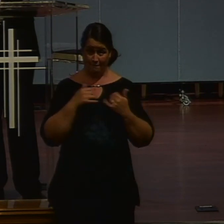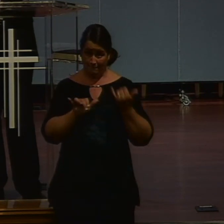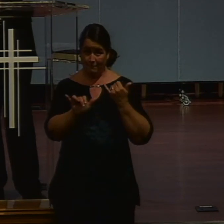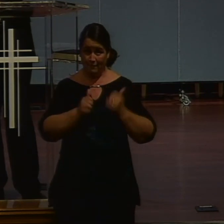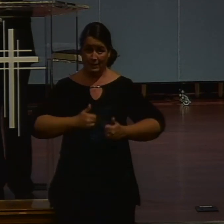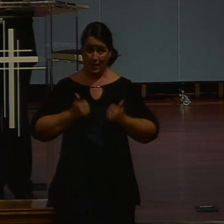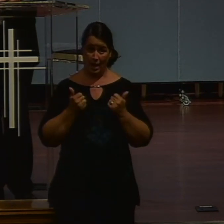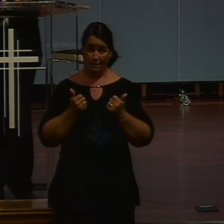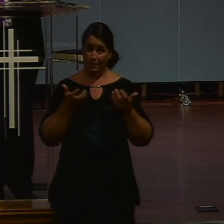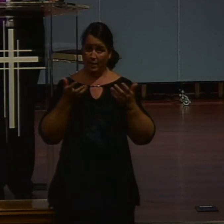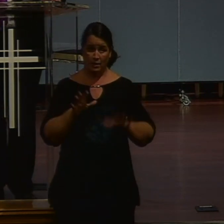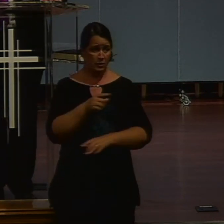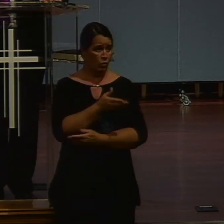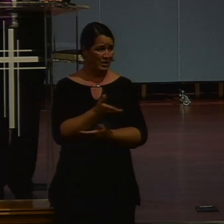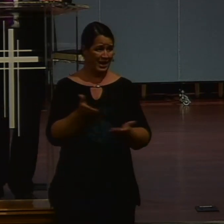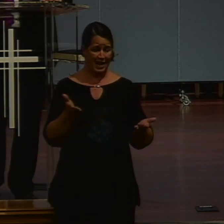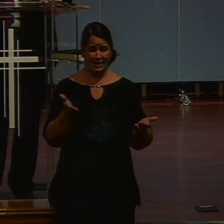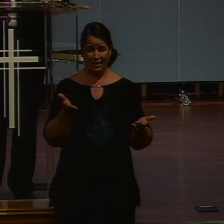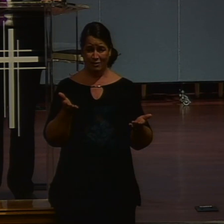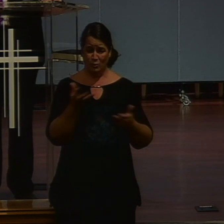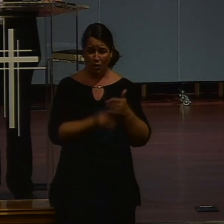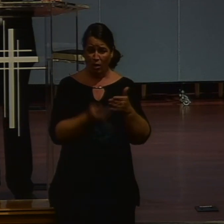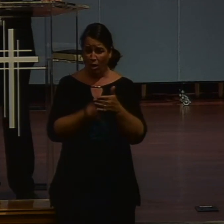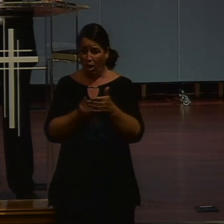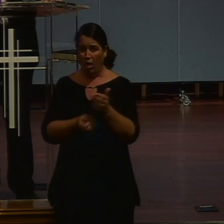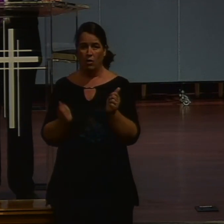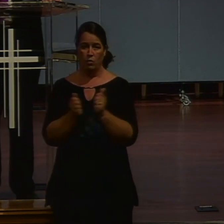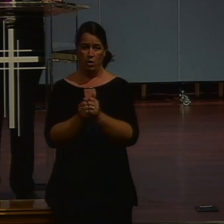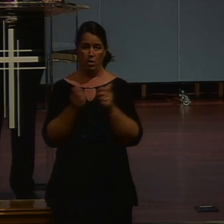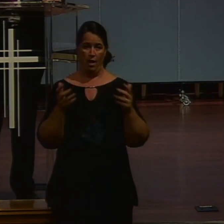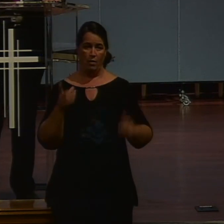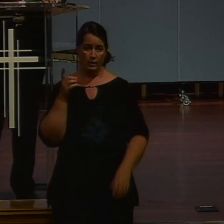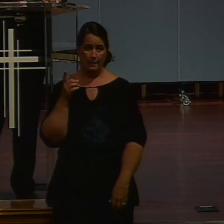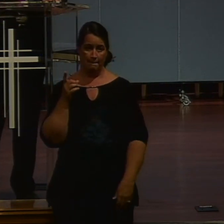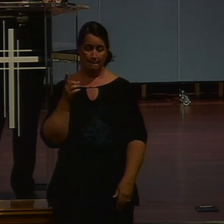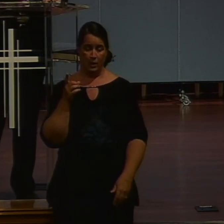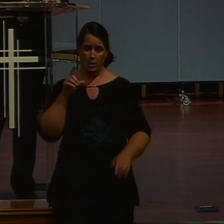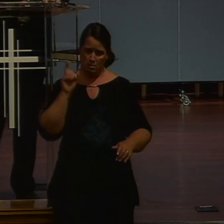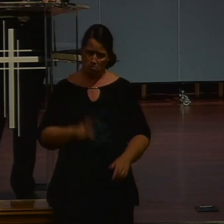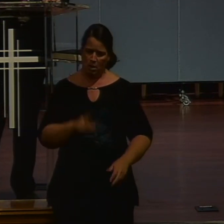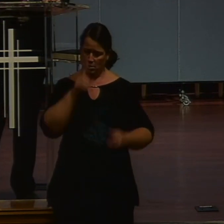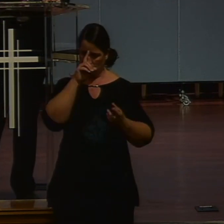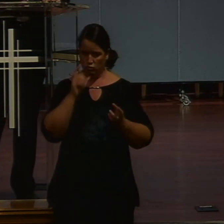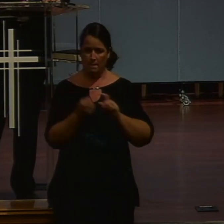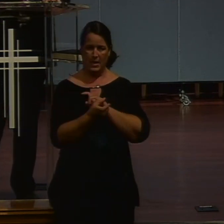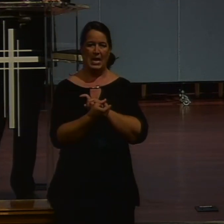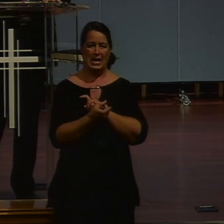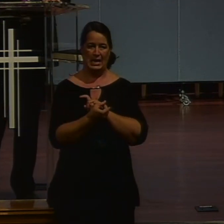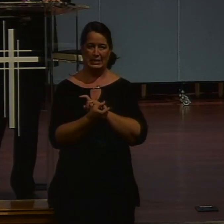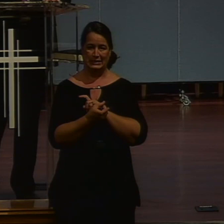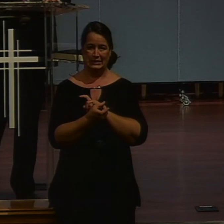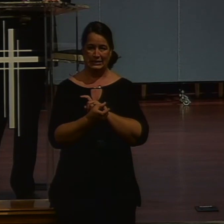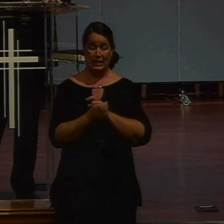He is not willing for any to perish, but that all should come to repentance. Spurgeon was right when he said salvation is all of grace and